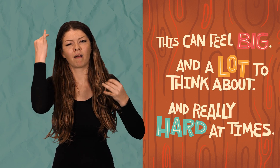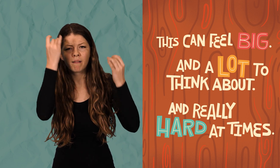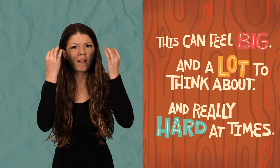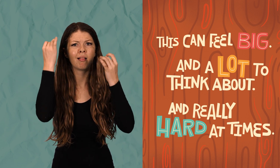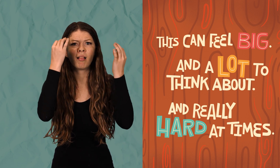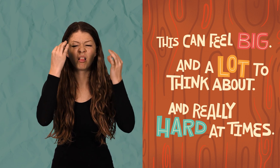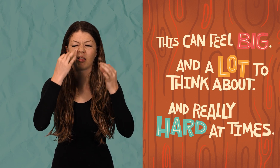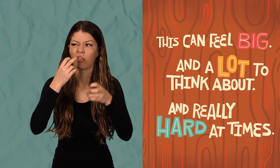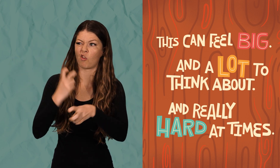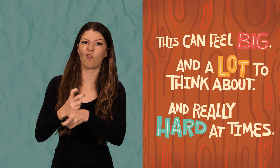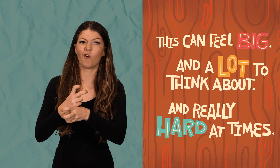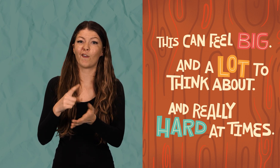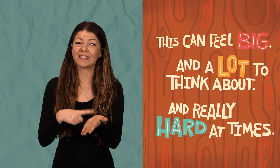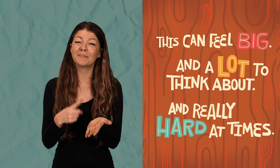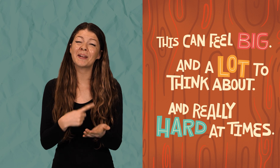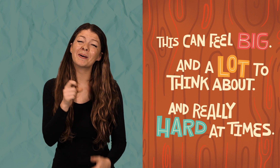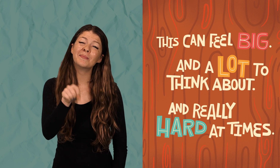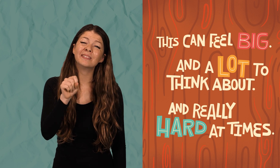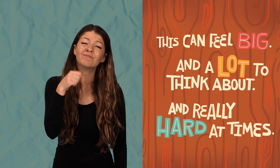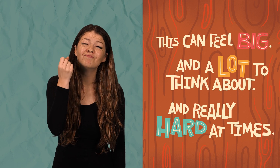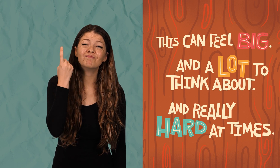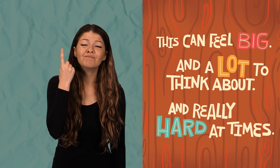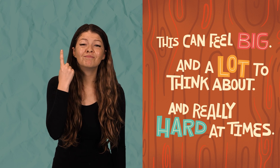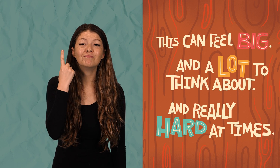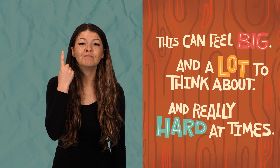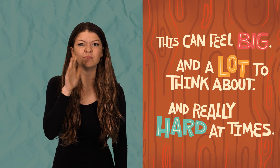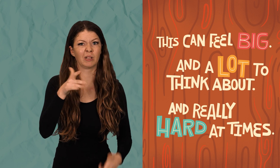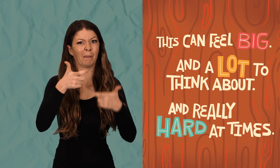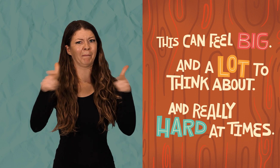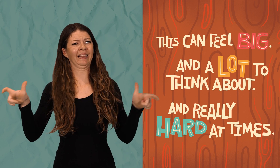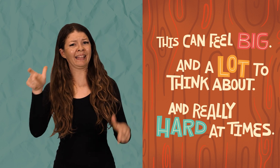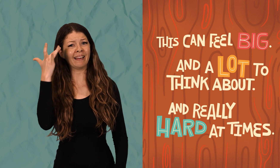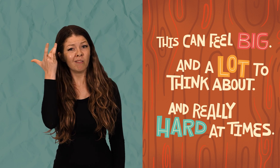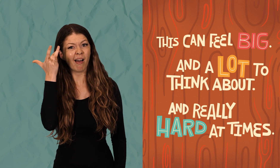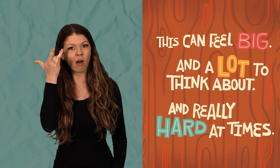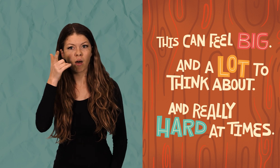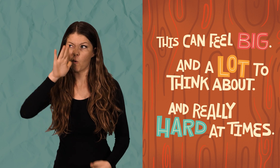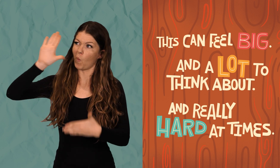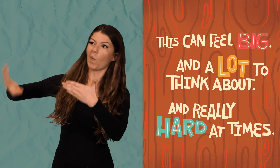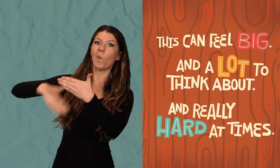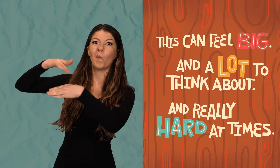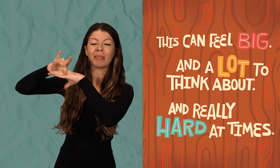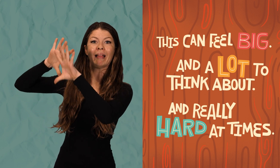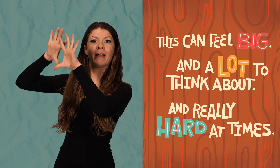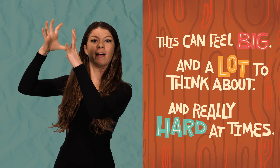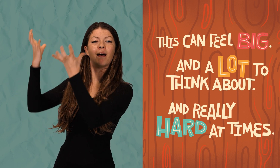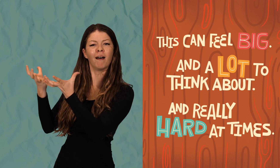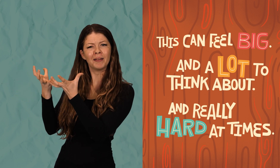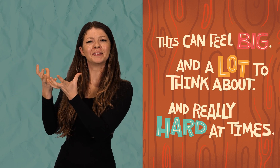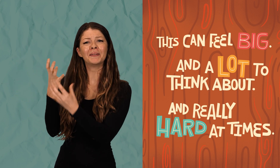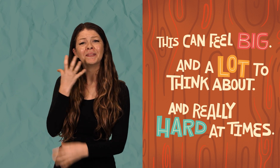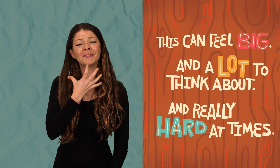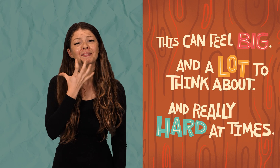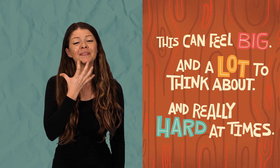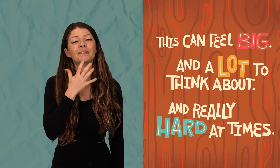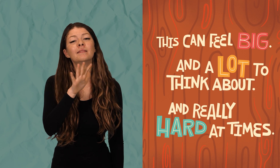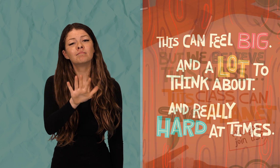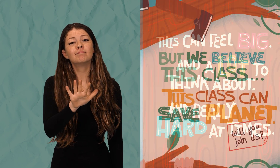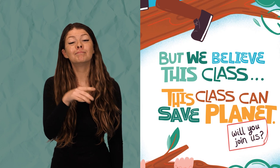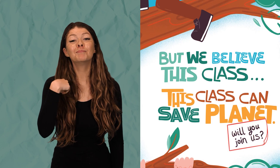think about and really hard at times. Yes, that's understandable. It's big because it involves the whole planet. But we